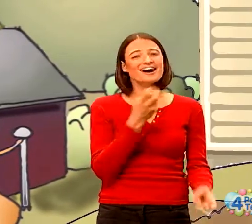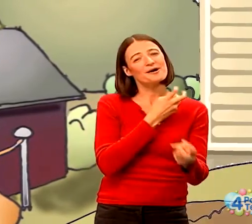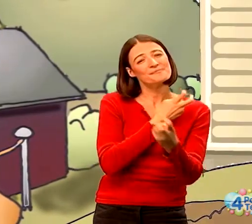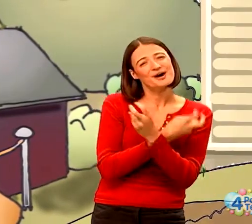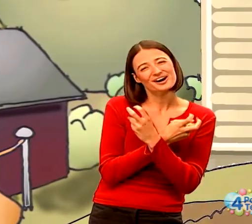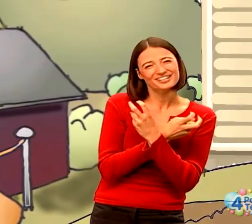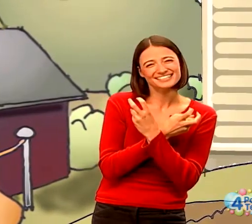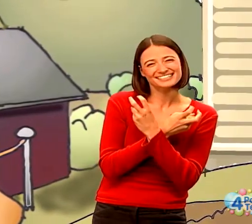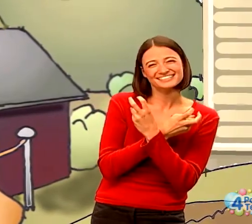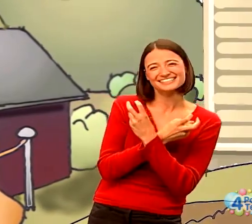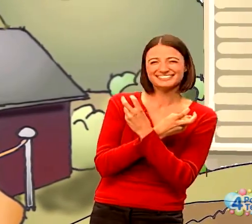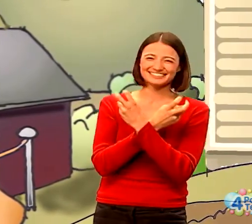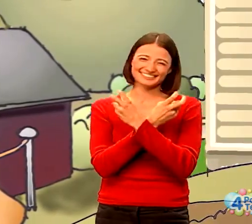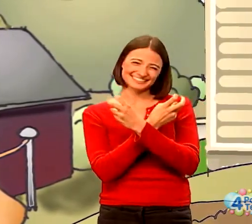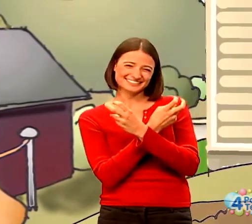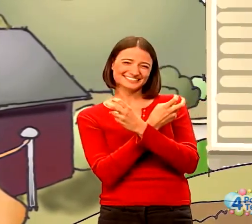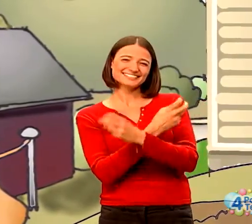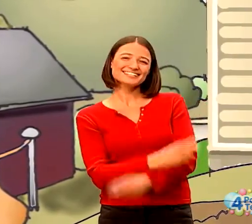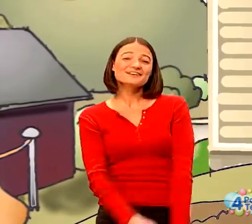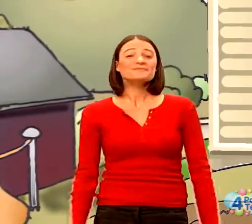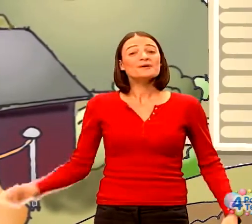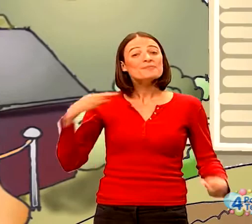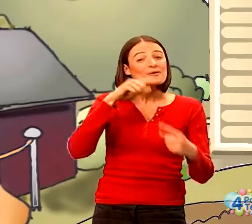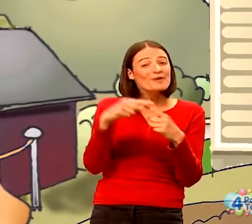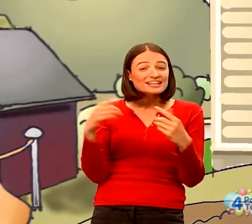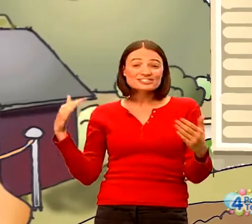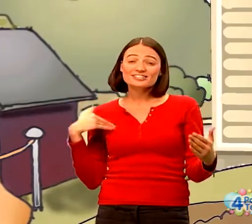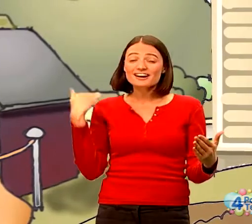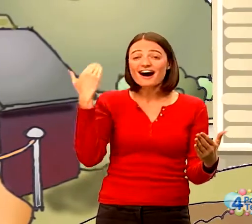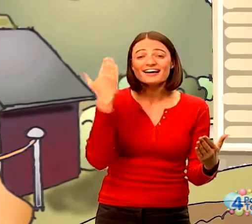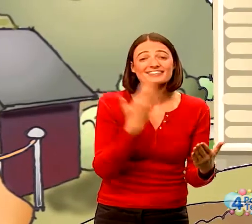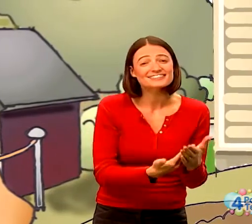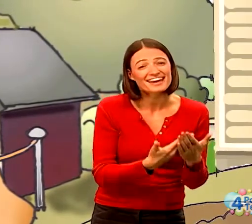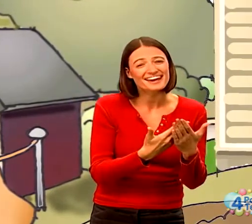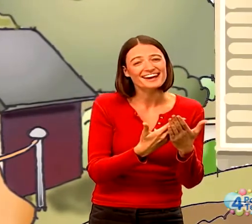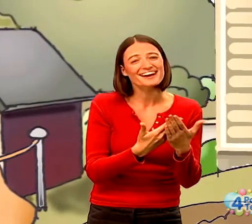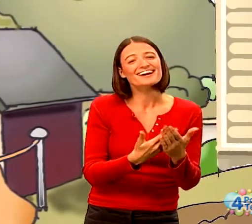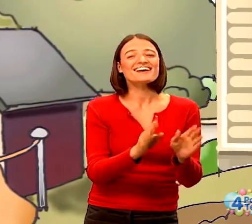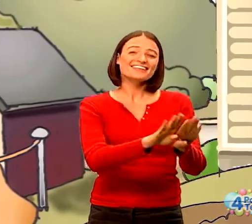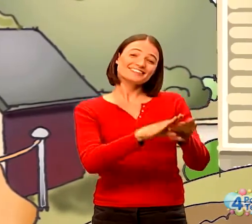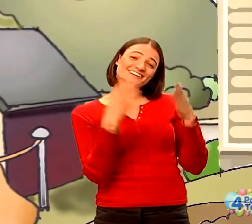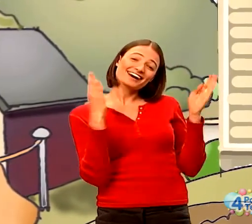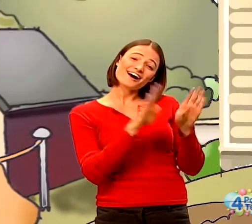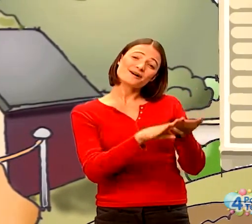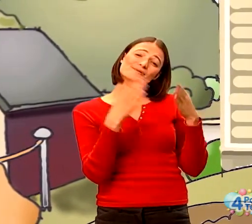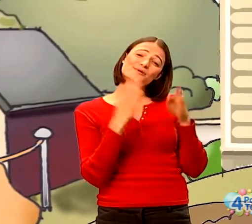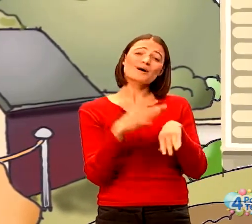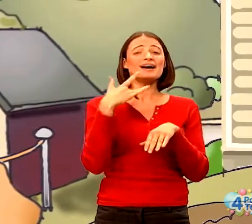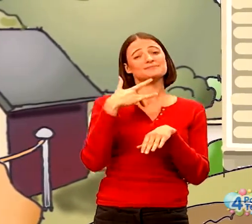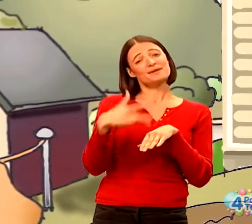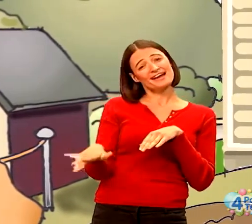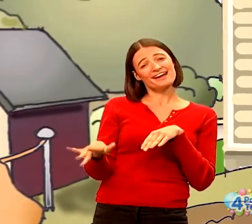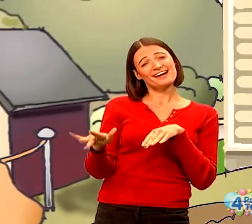a bone. But when she got there, the cupboard was there.